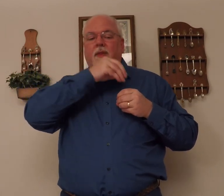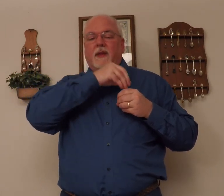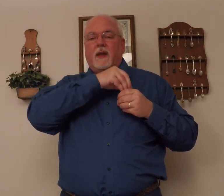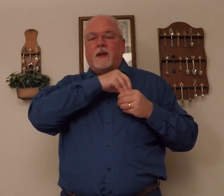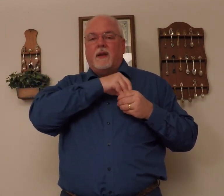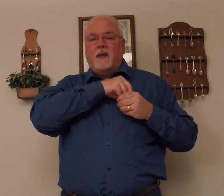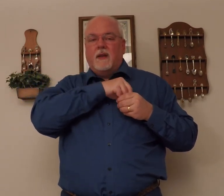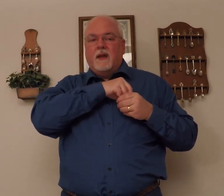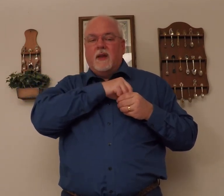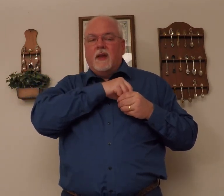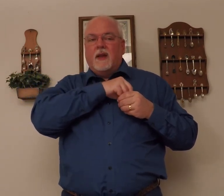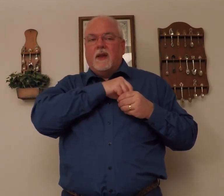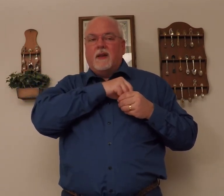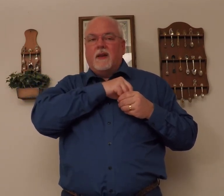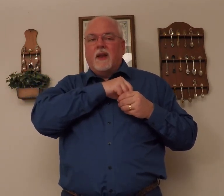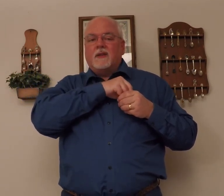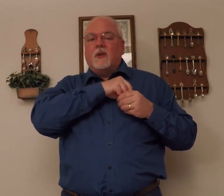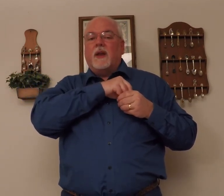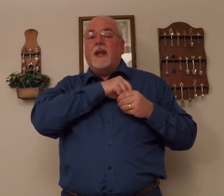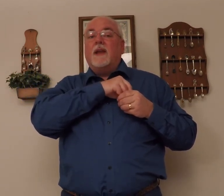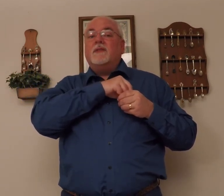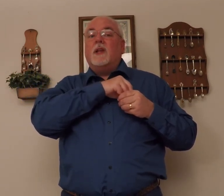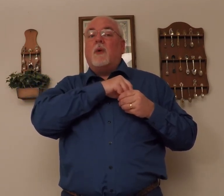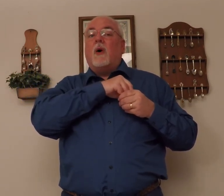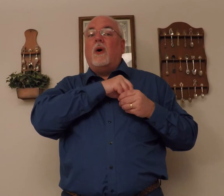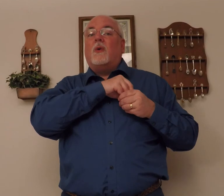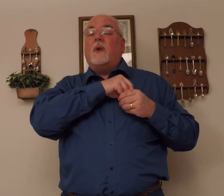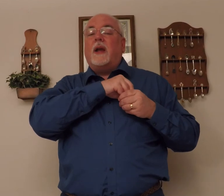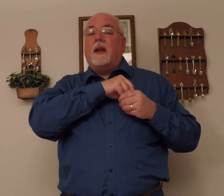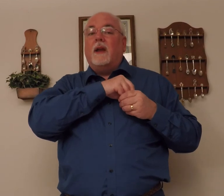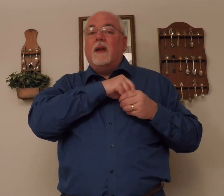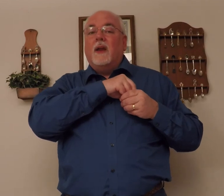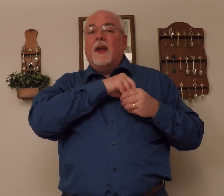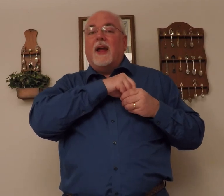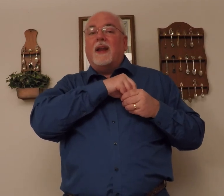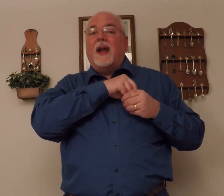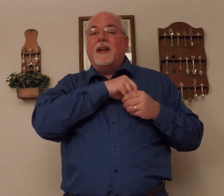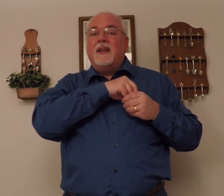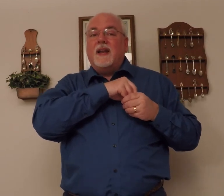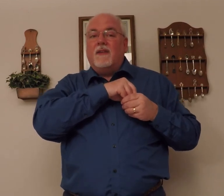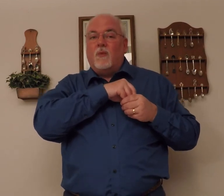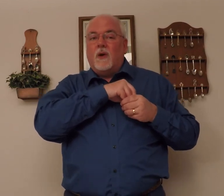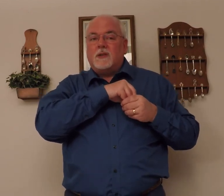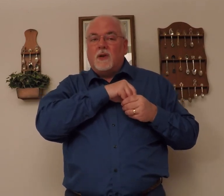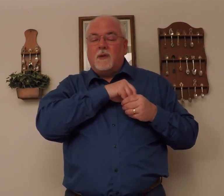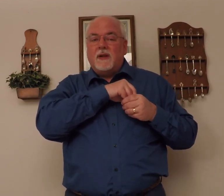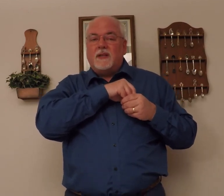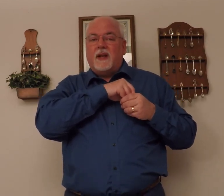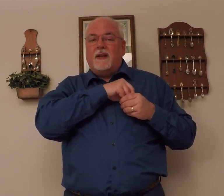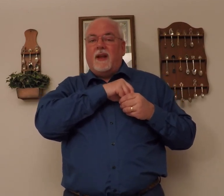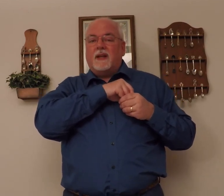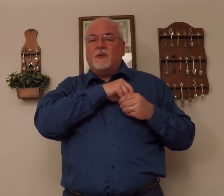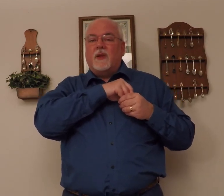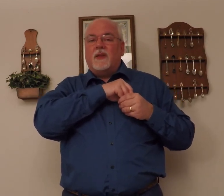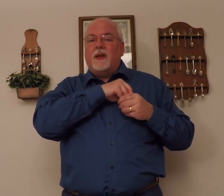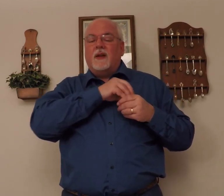within. So it gives them already an idea of what's going to be said next. Within.